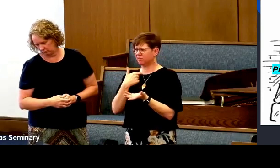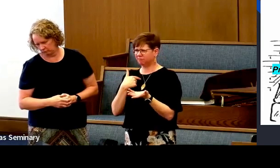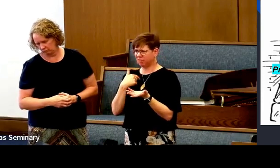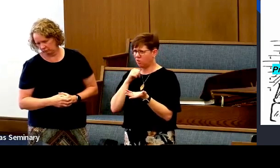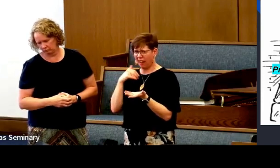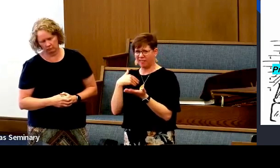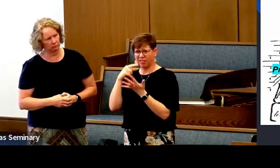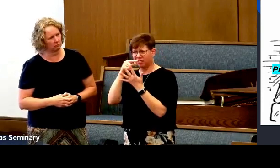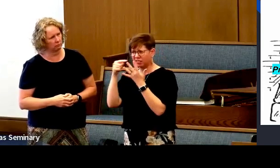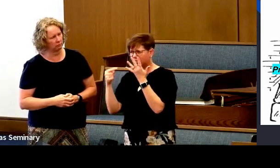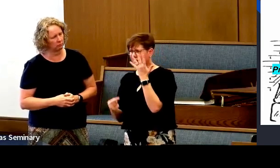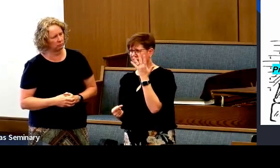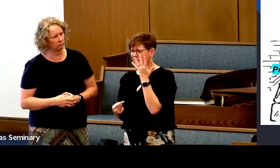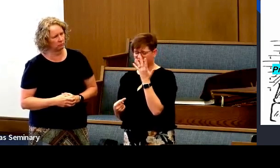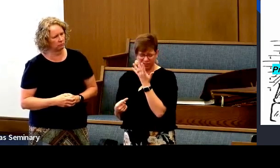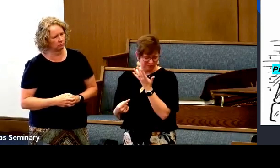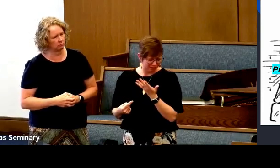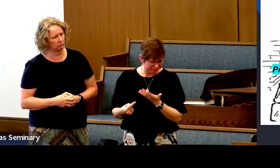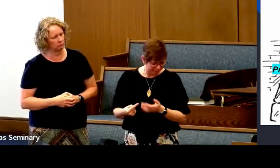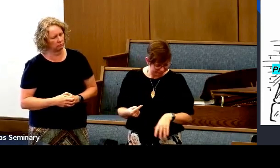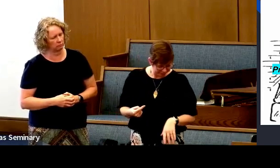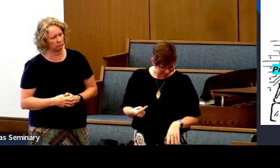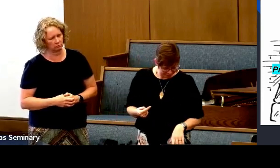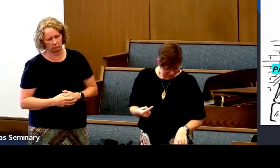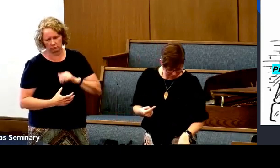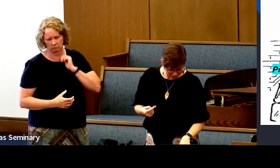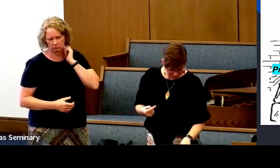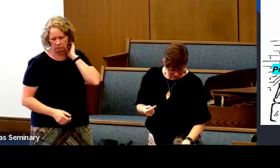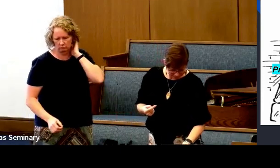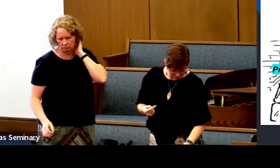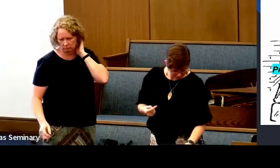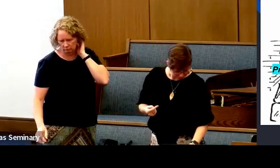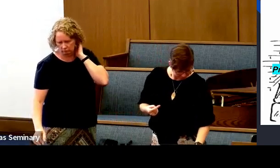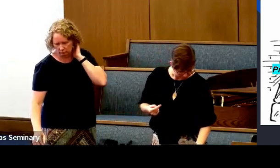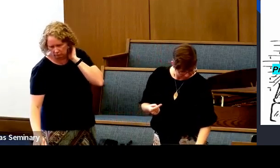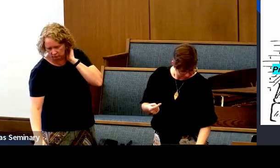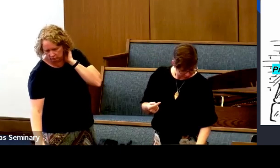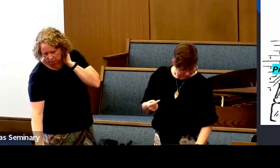perspective, like an eternal family. Okay.